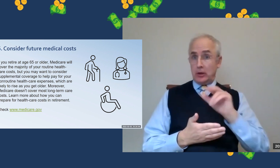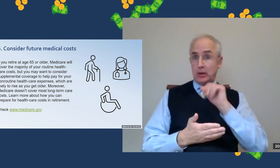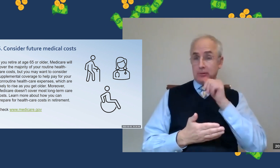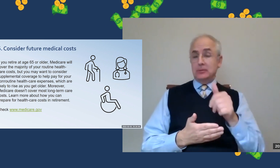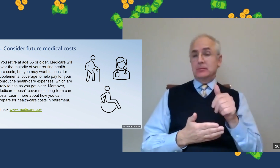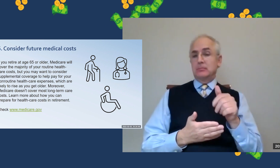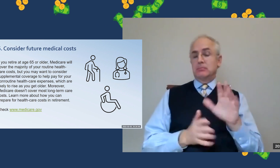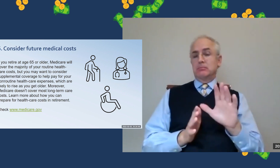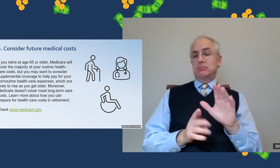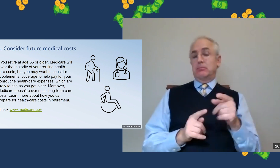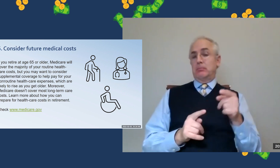like that.